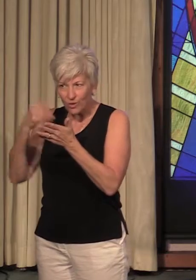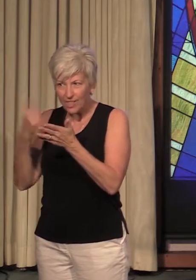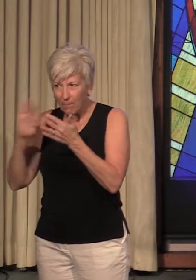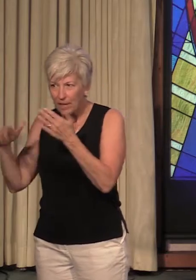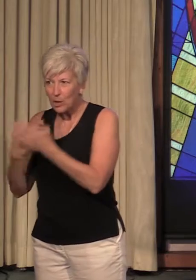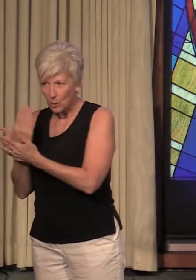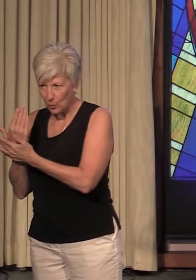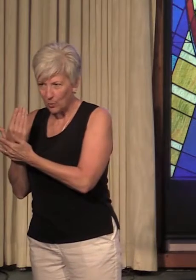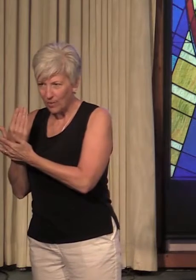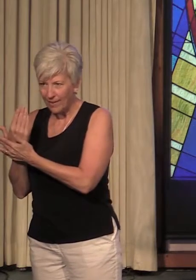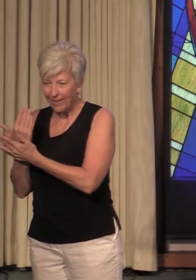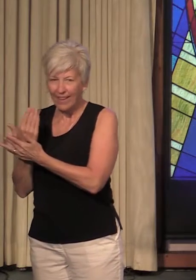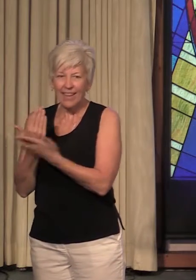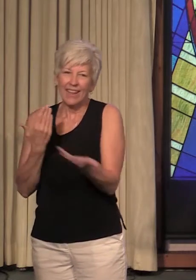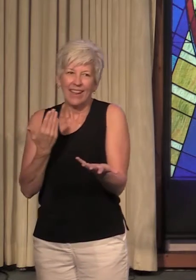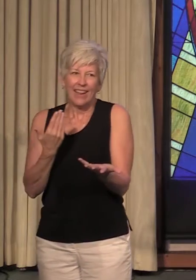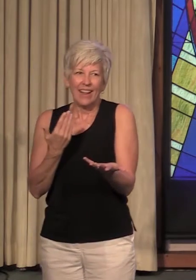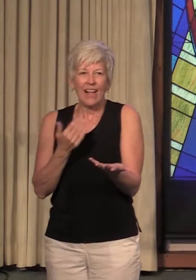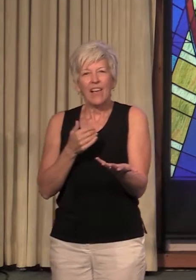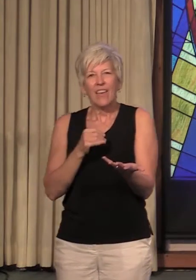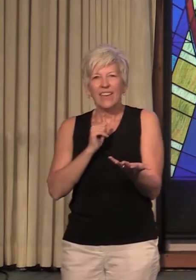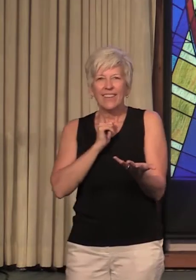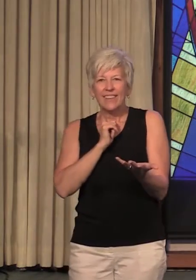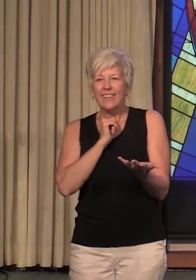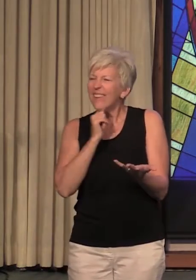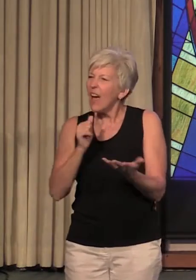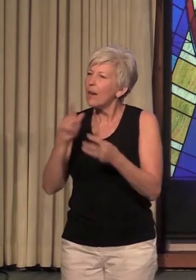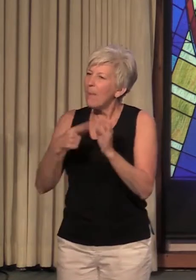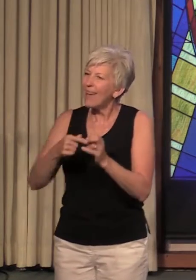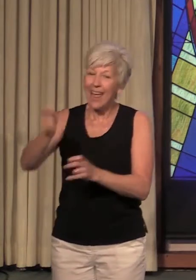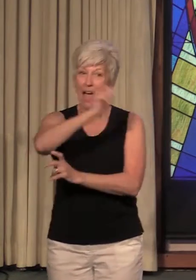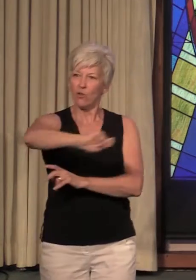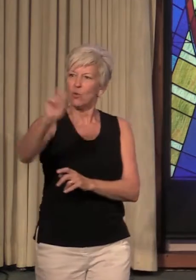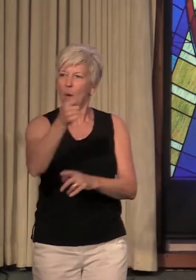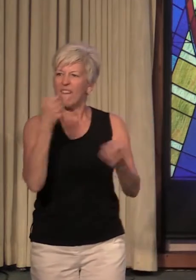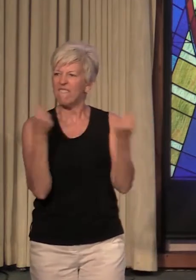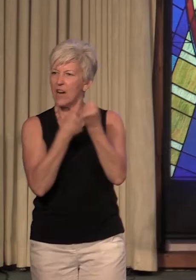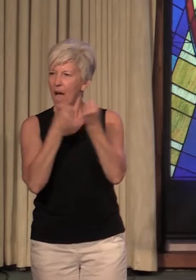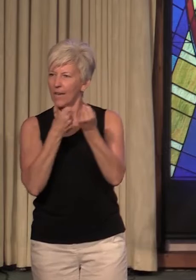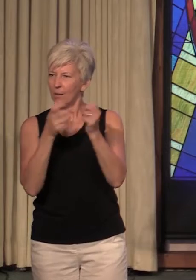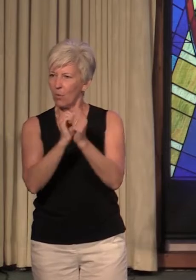Not about how to fight with a lightsaber, but about who he was.